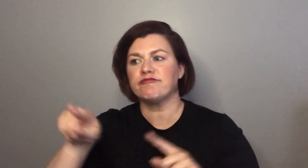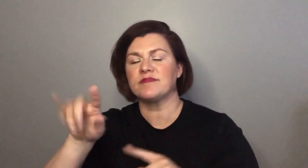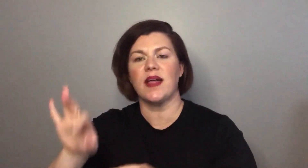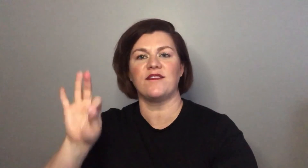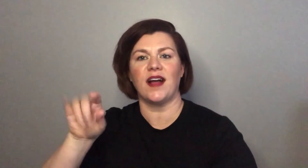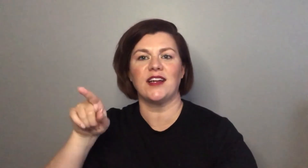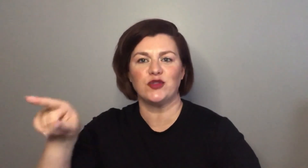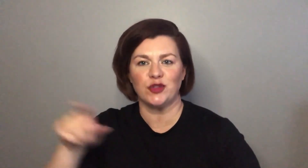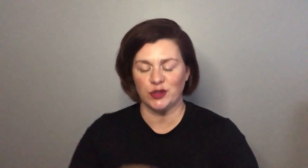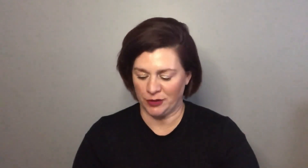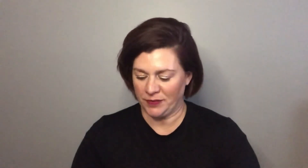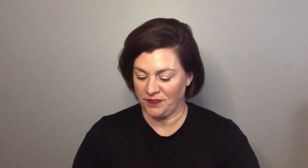her shop my stash